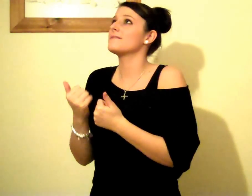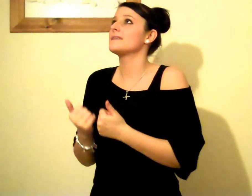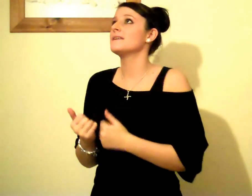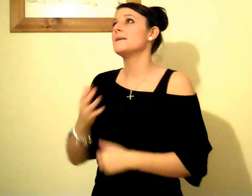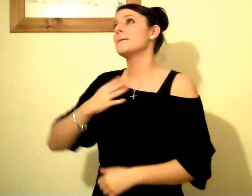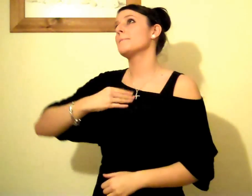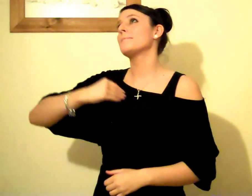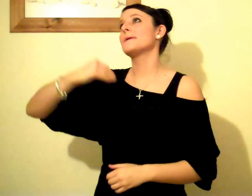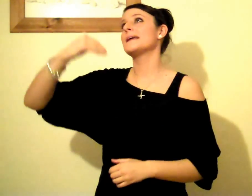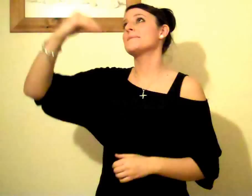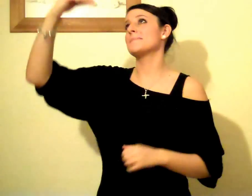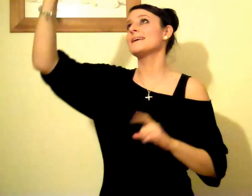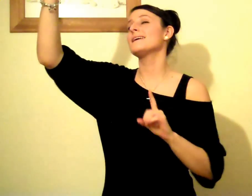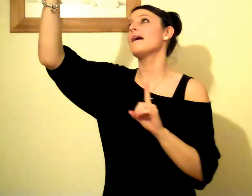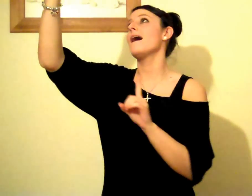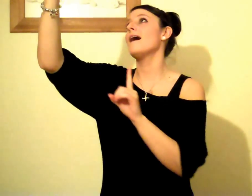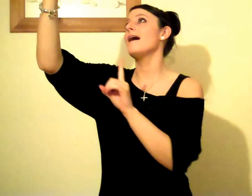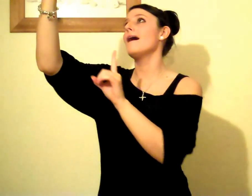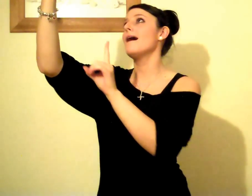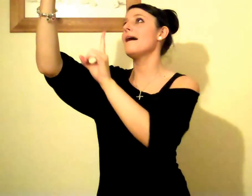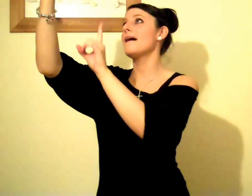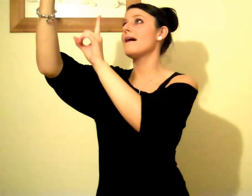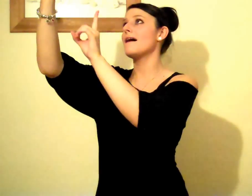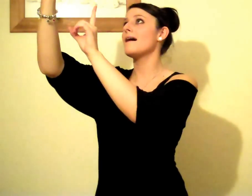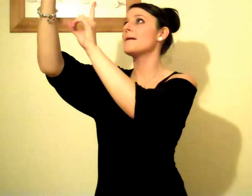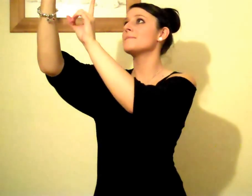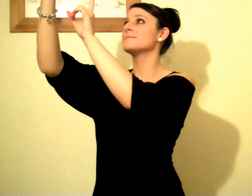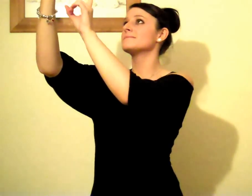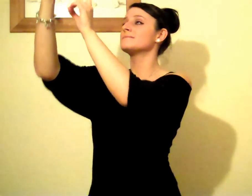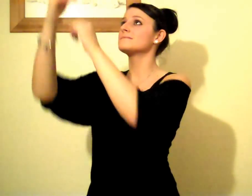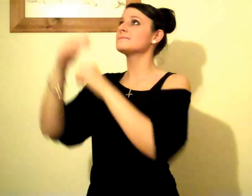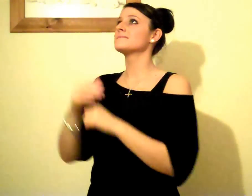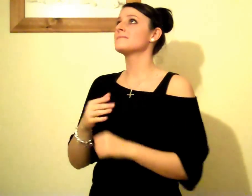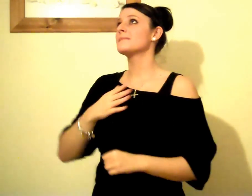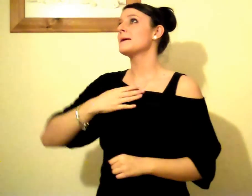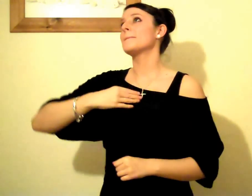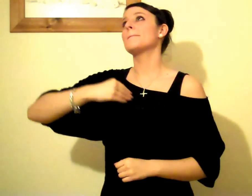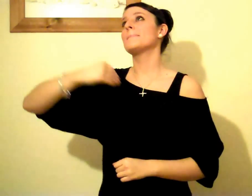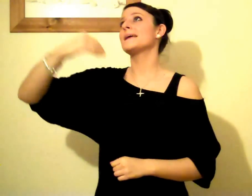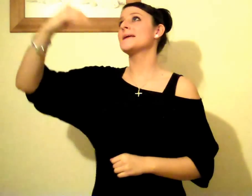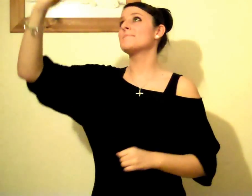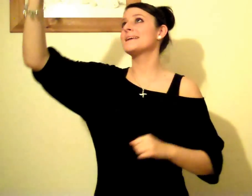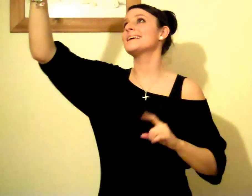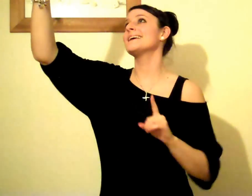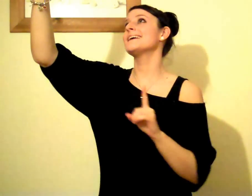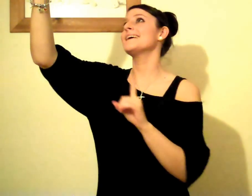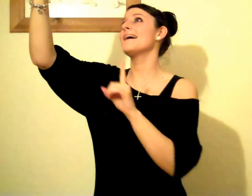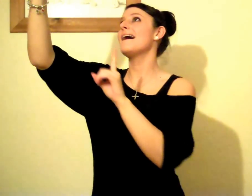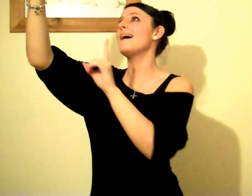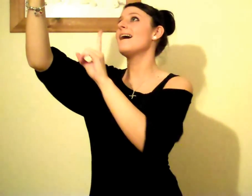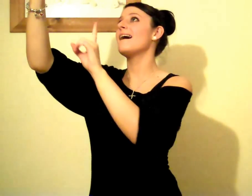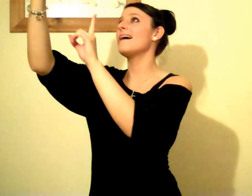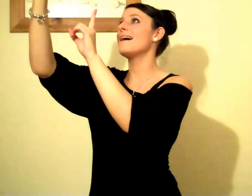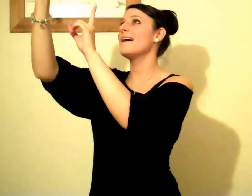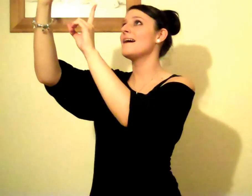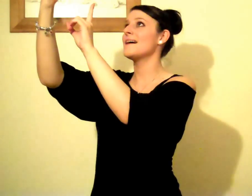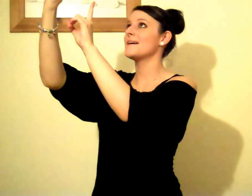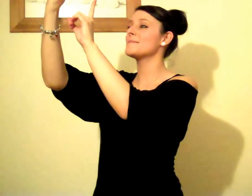Beat me up Beat me up